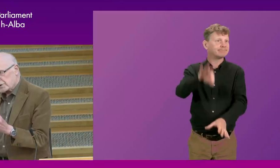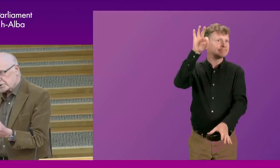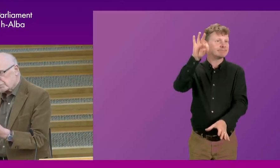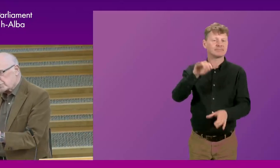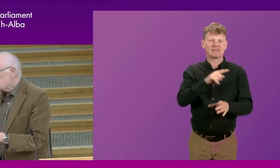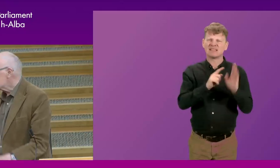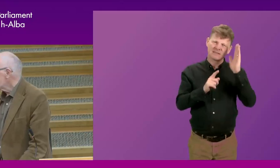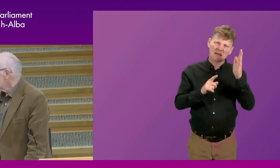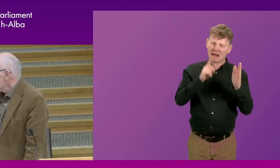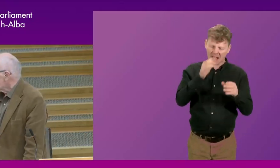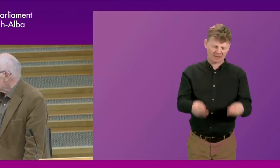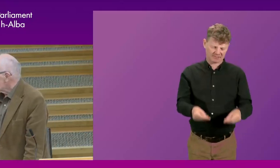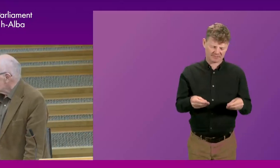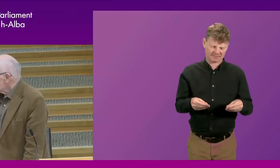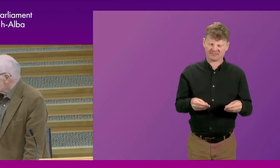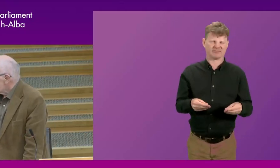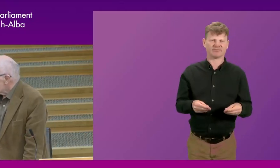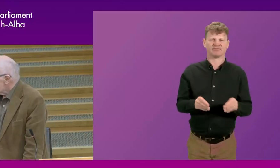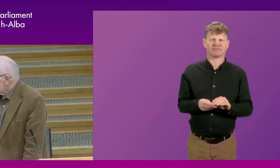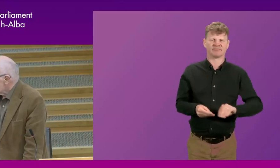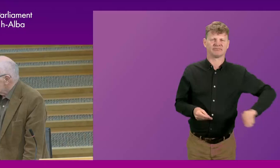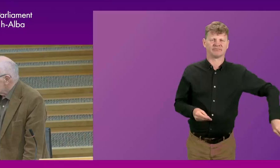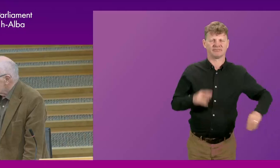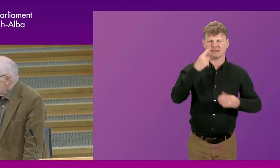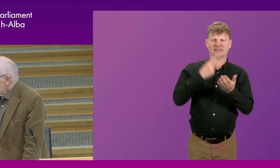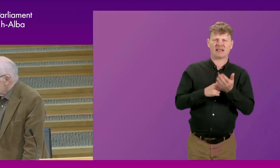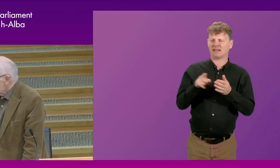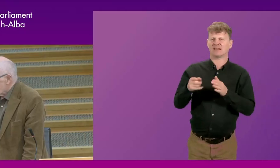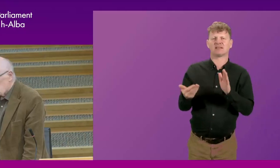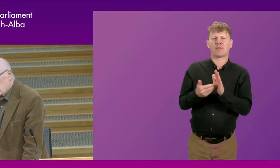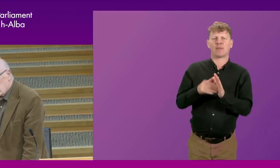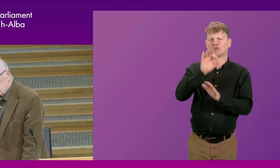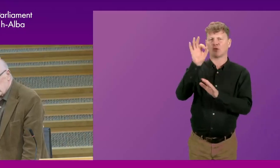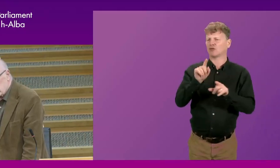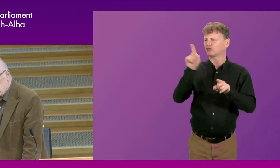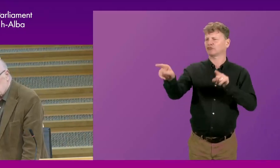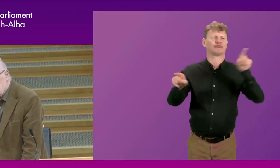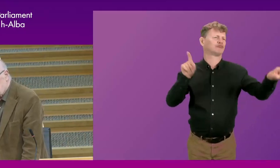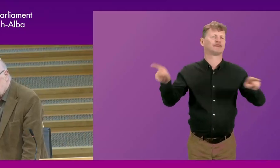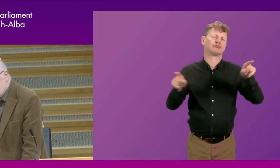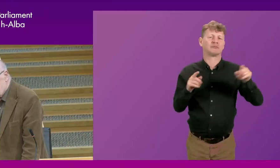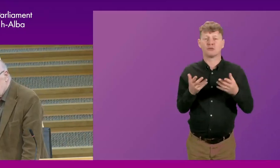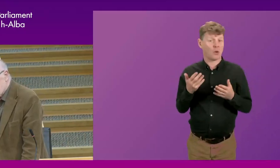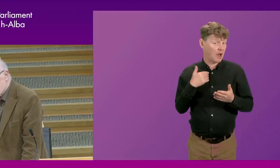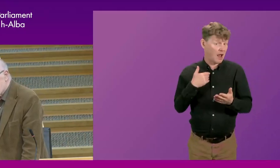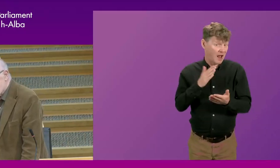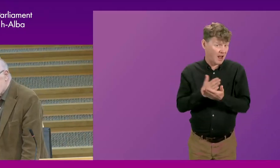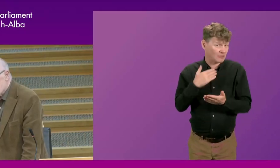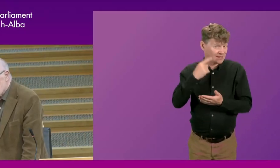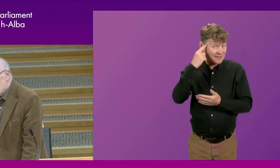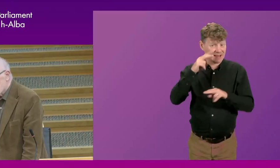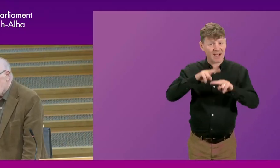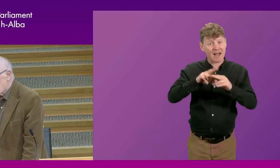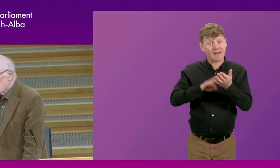had discretion about who was called for supplementary questions. So I actually think that the First